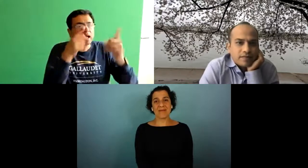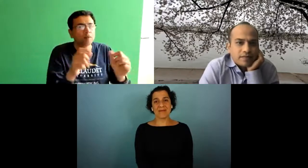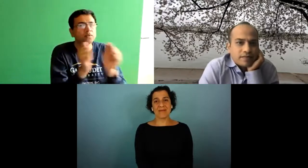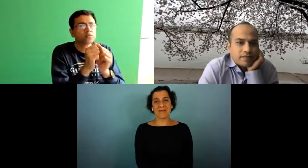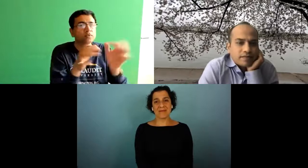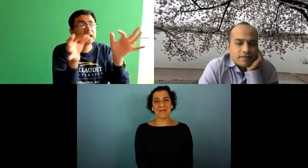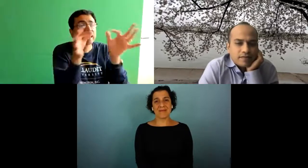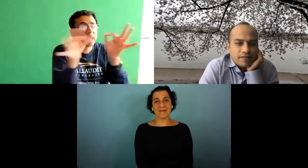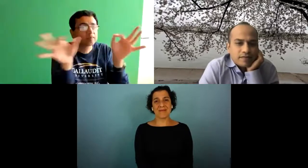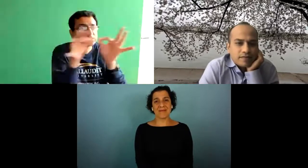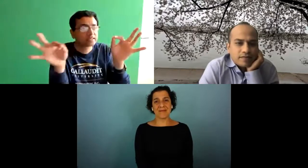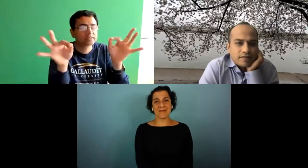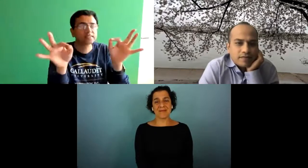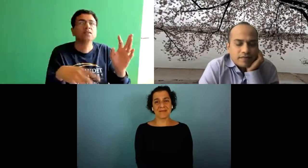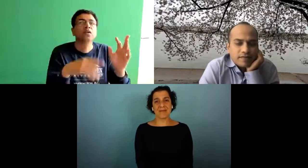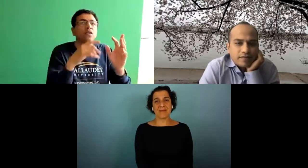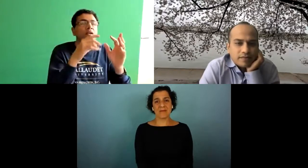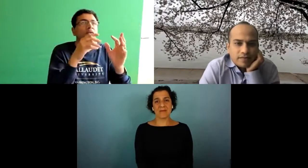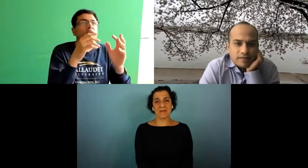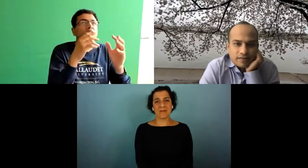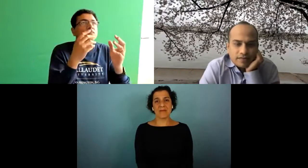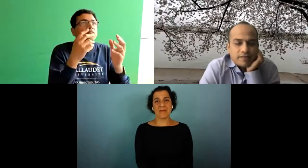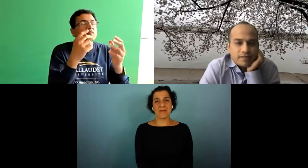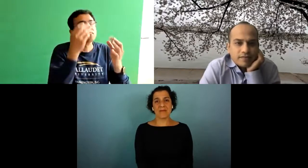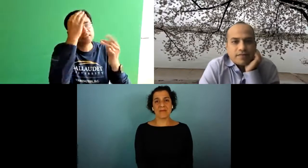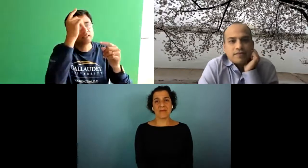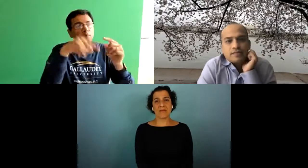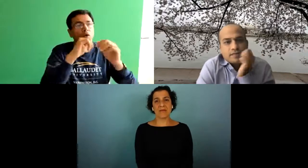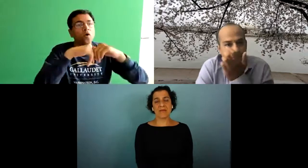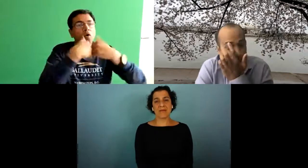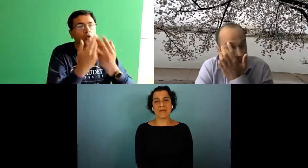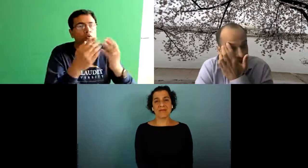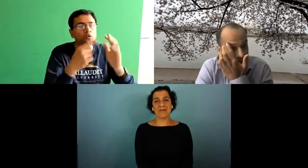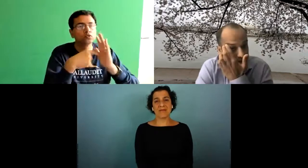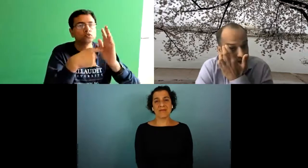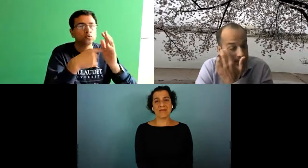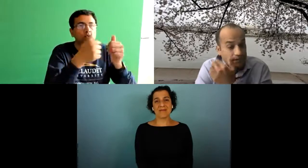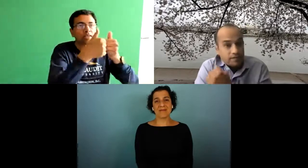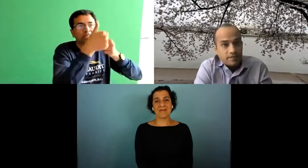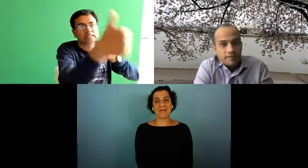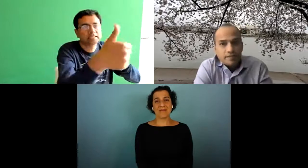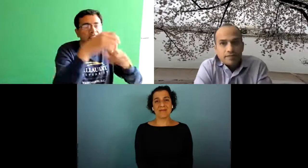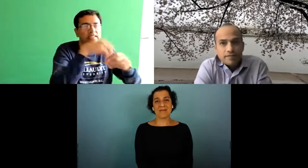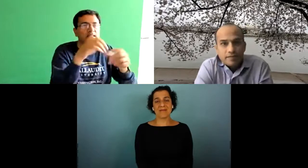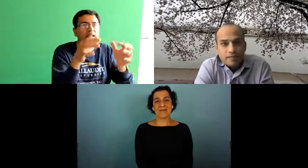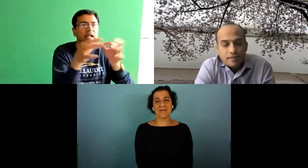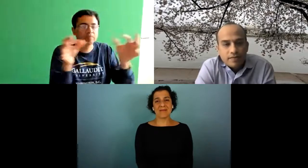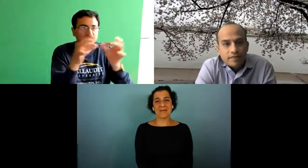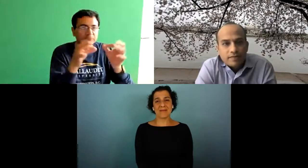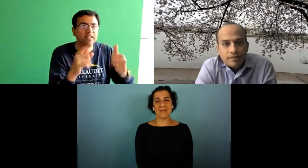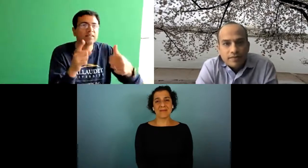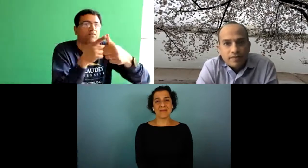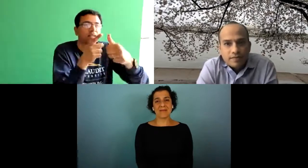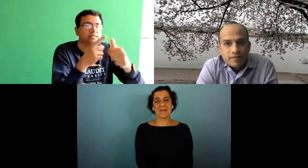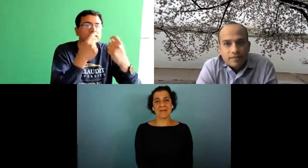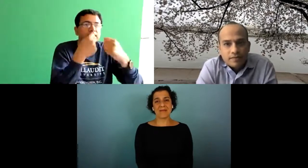pretty far away they can rest assured that they wouldn't be captured and then another consideration with captioning is to think about how to